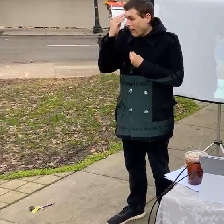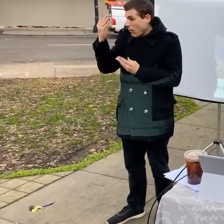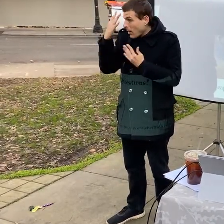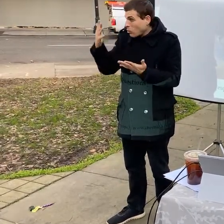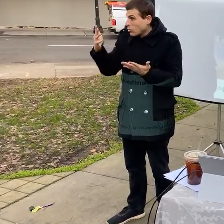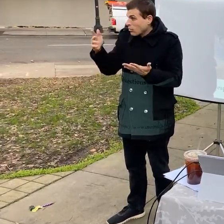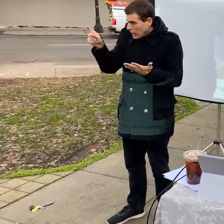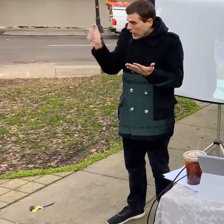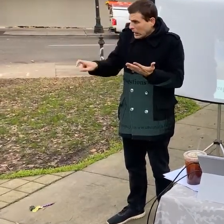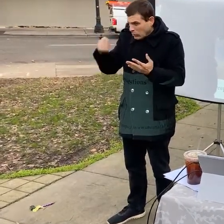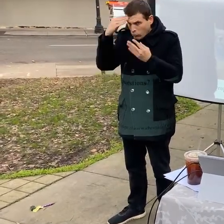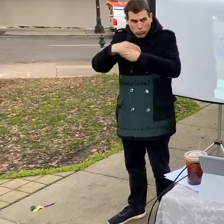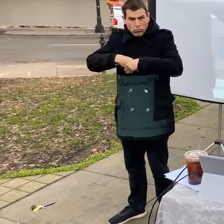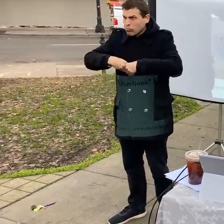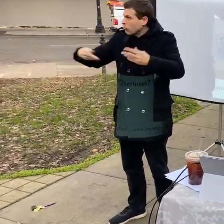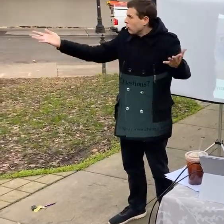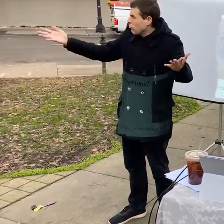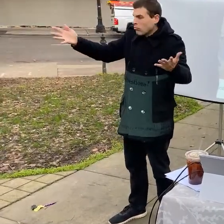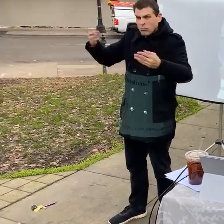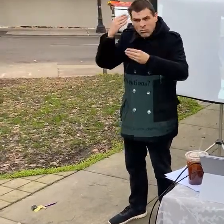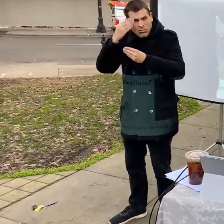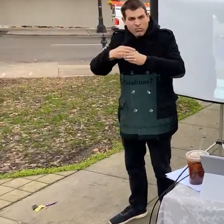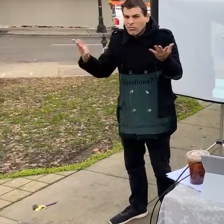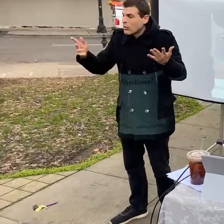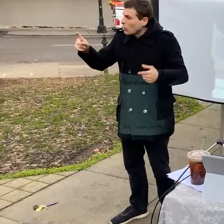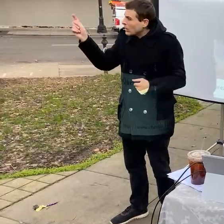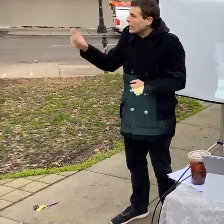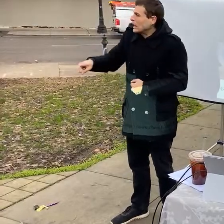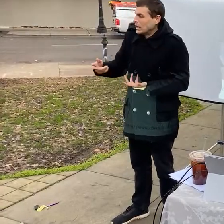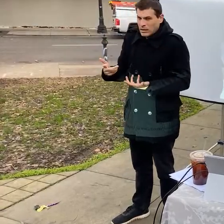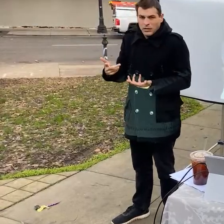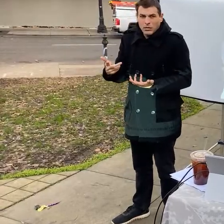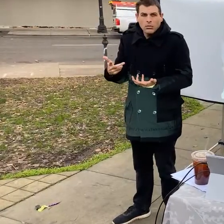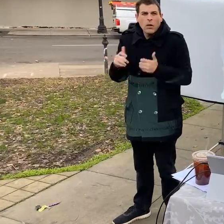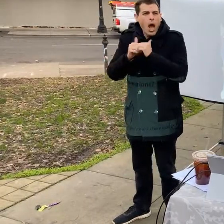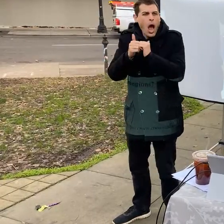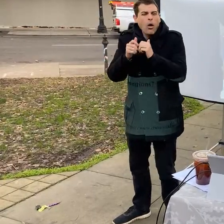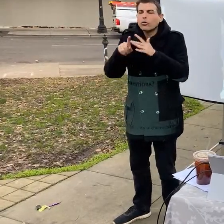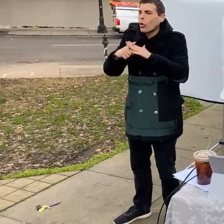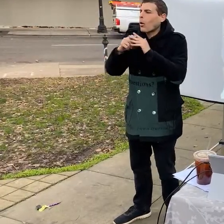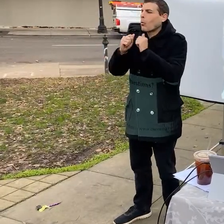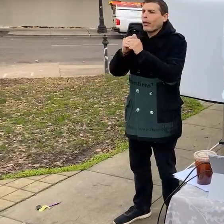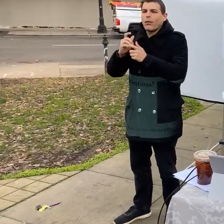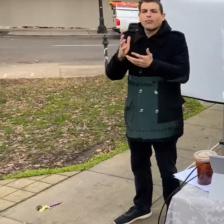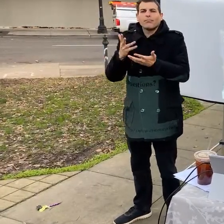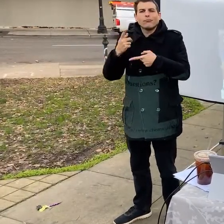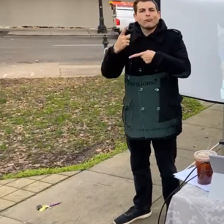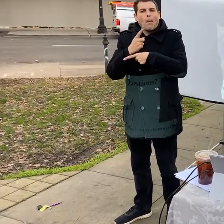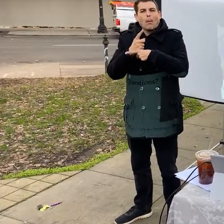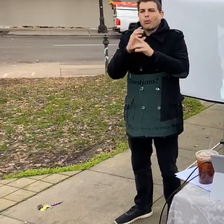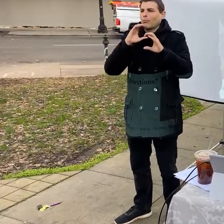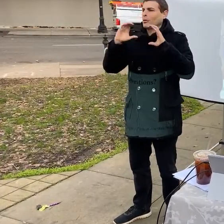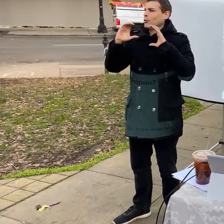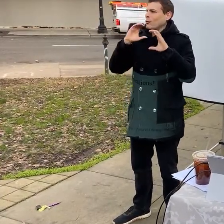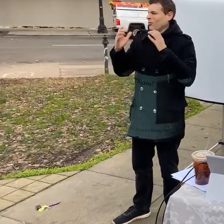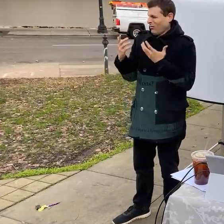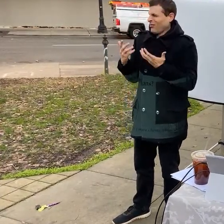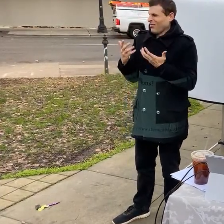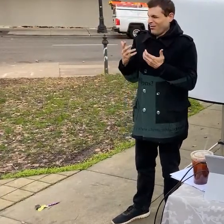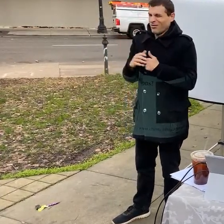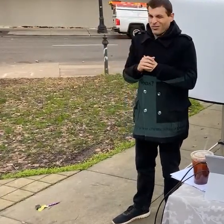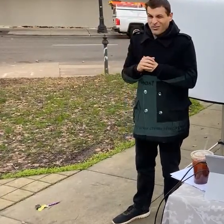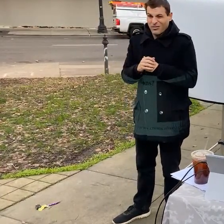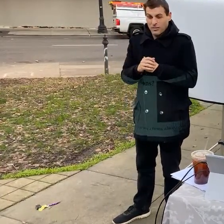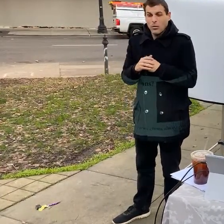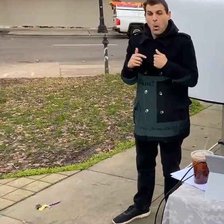people and so being able to communicate it properly so people understand is like makes me feel good about